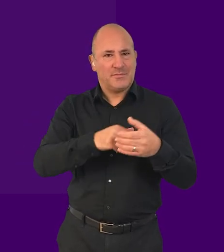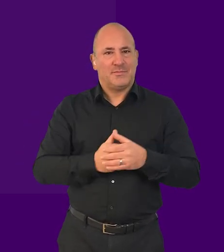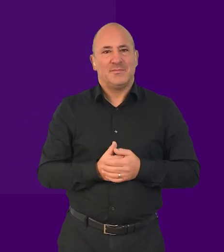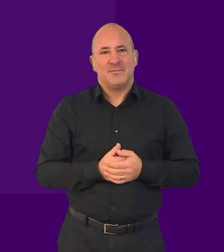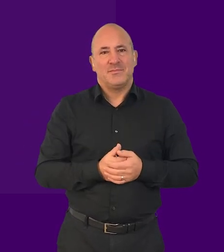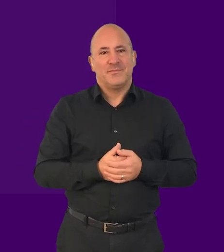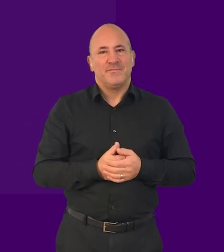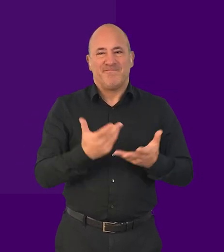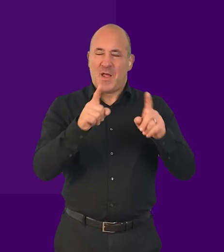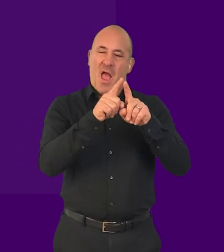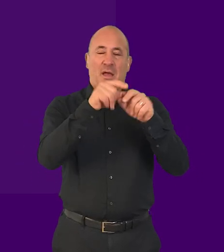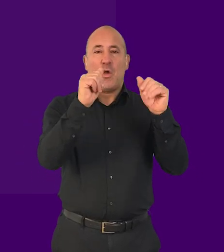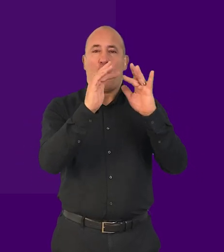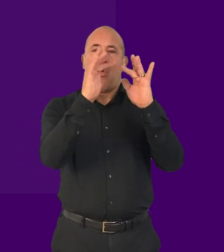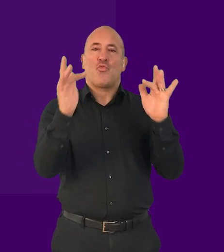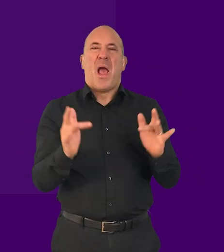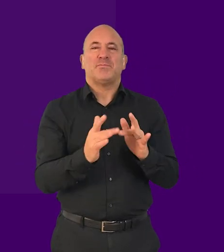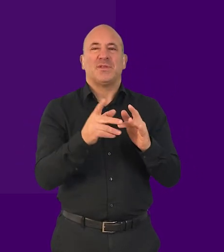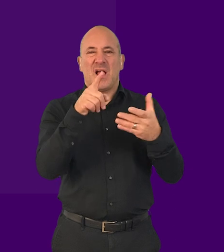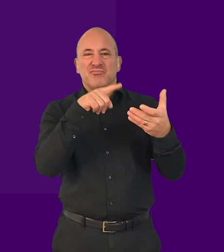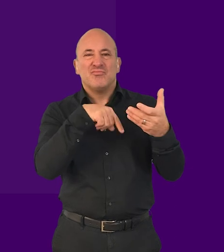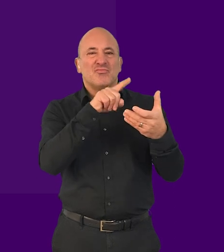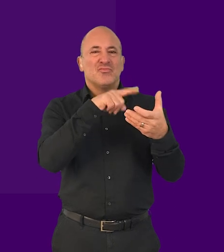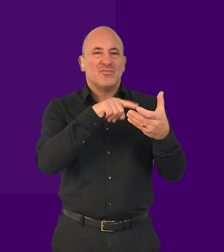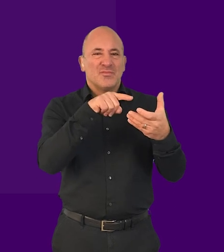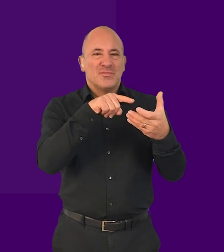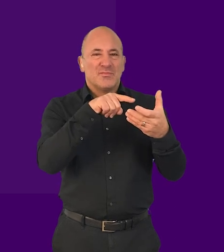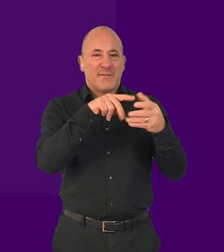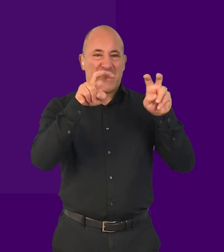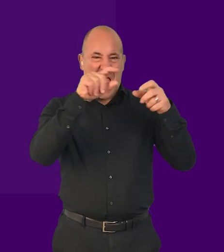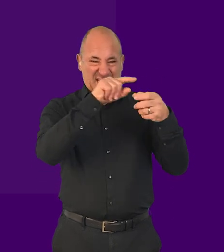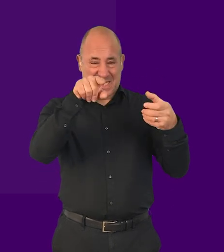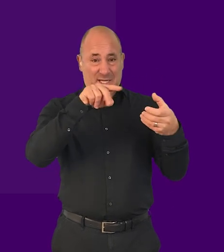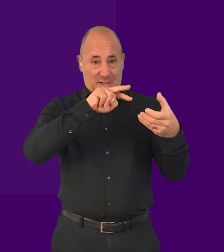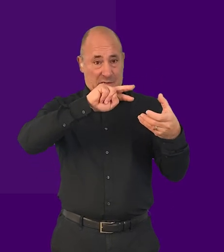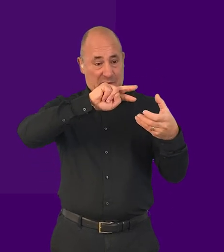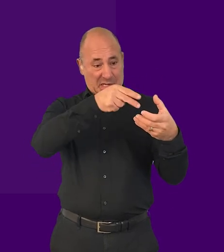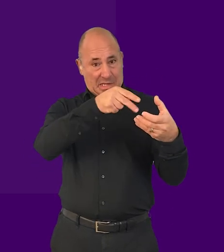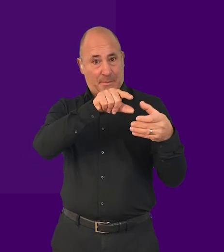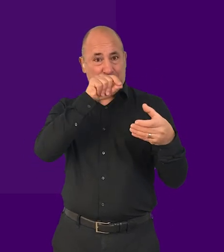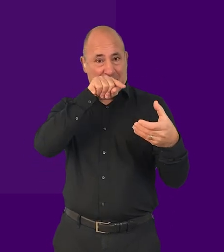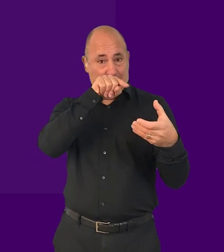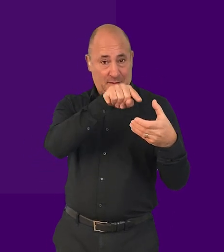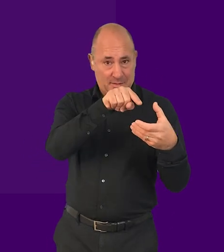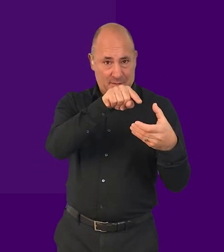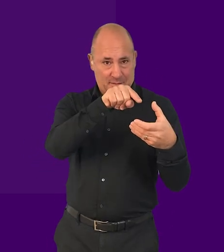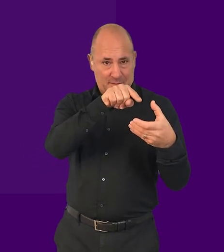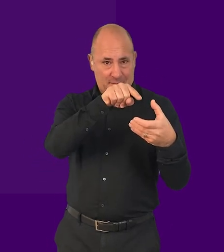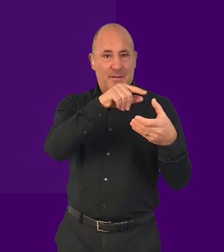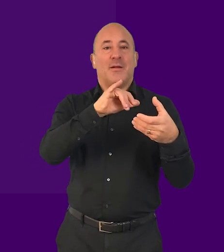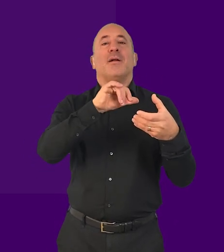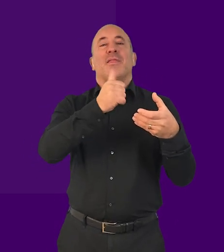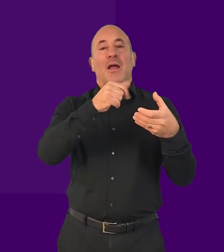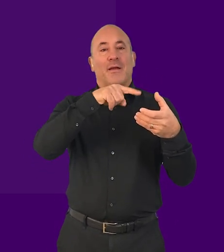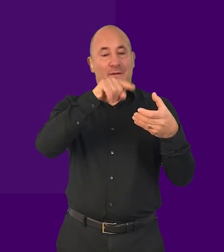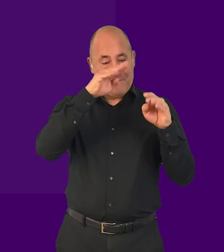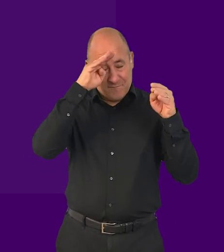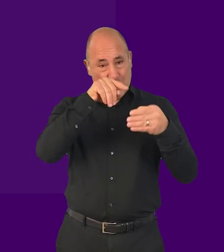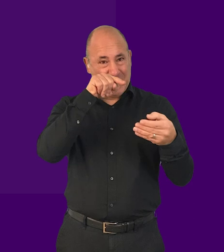For example, while browsing a website, if headings are selected in the rotor, then swiping up or down moves focus